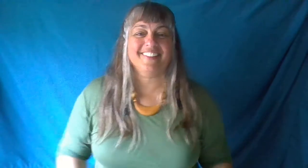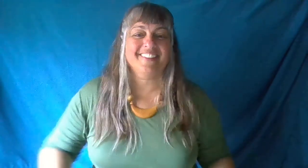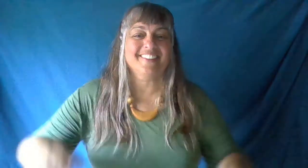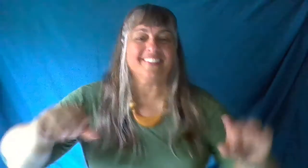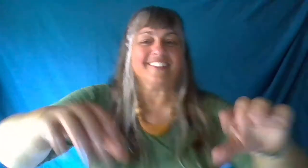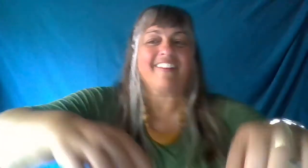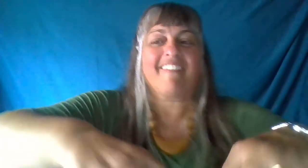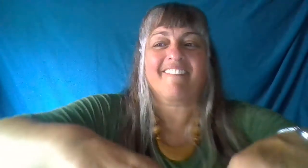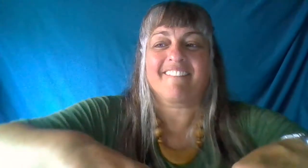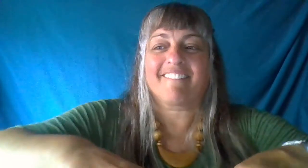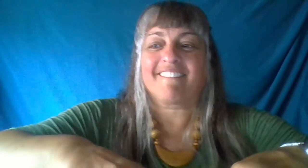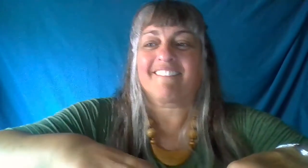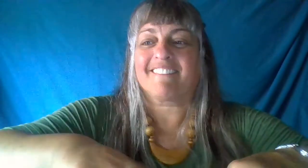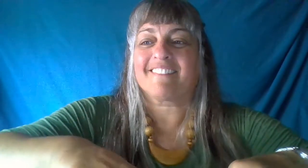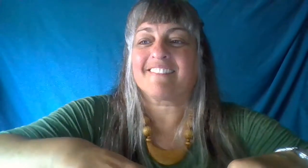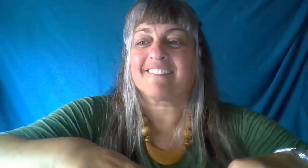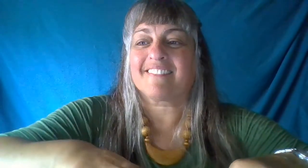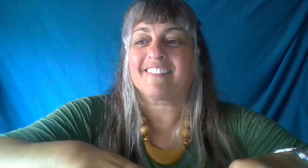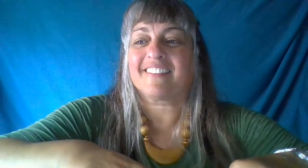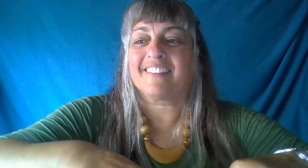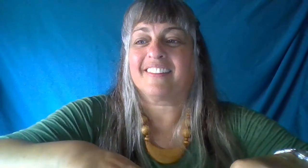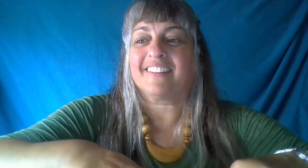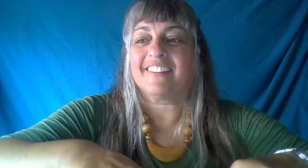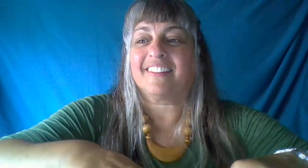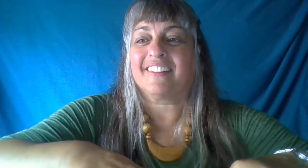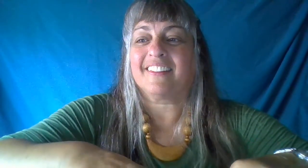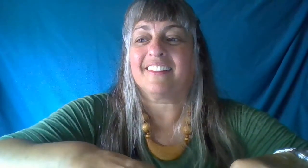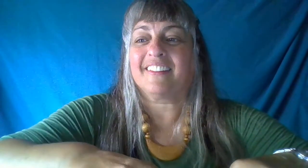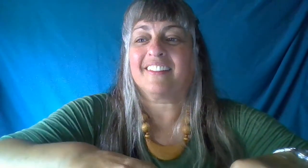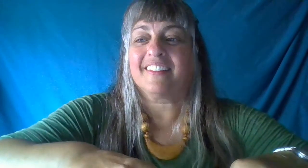On September 17, 17...